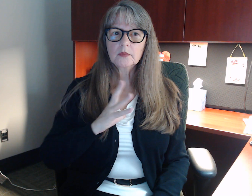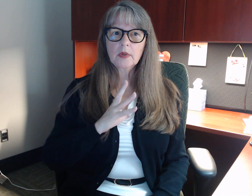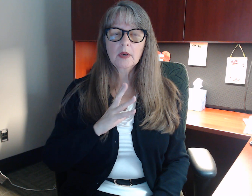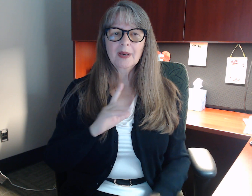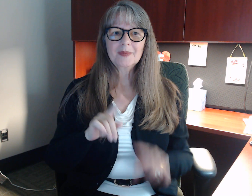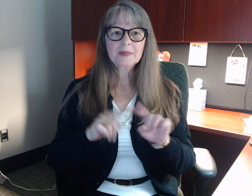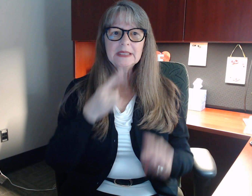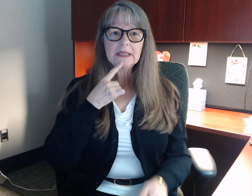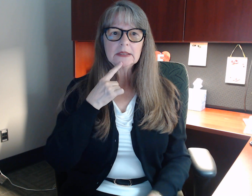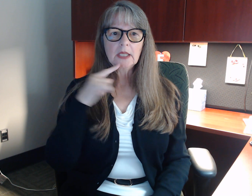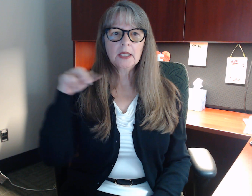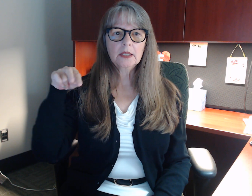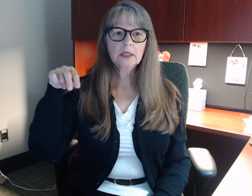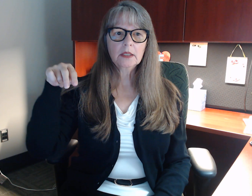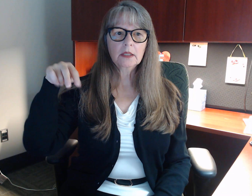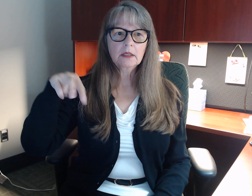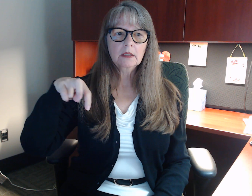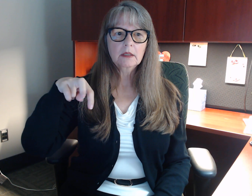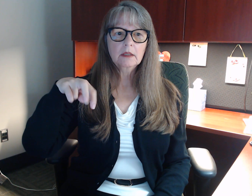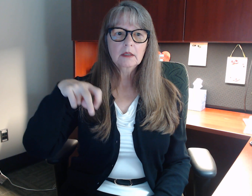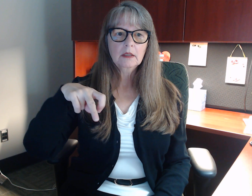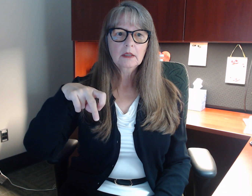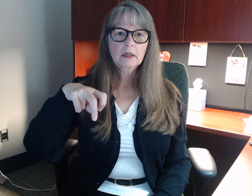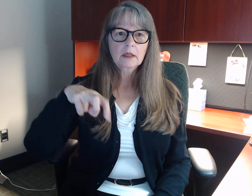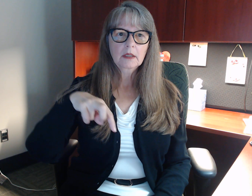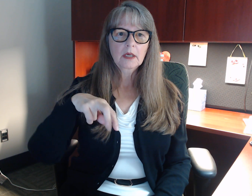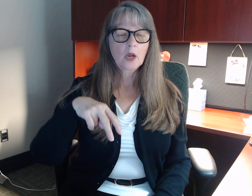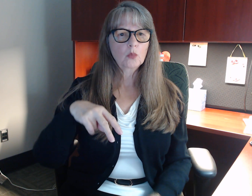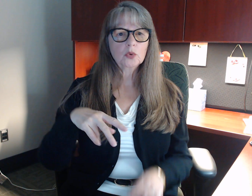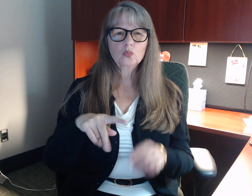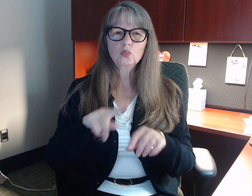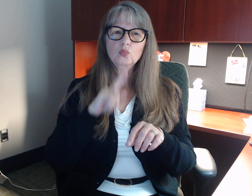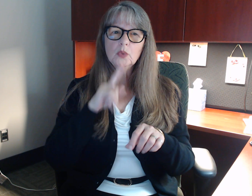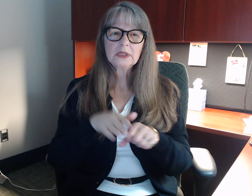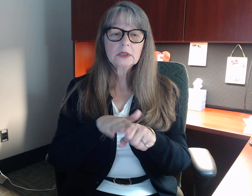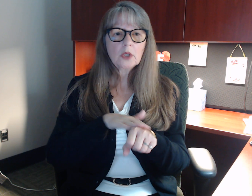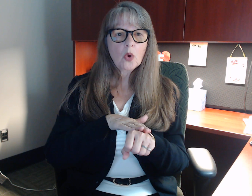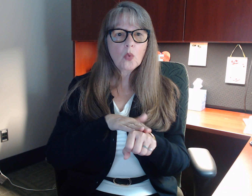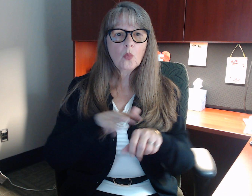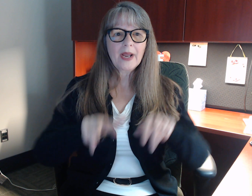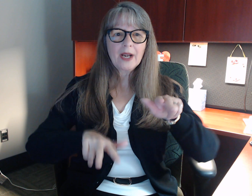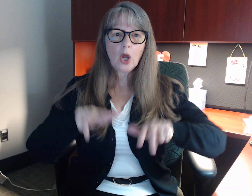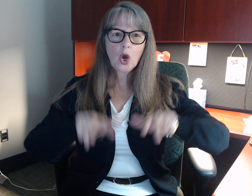Okay. So then it's a process. Okay. I'm on the word bus. Yeah. Yes. I'll have more bus. We can call her back.